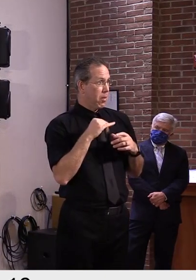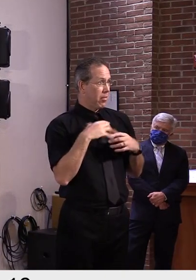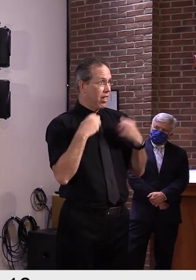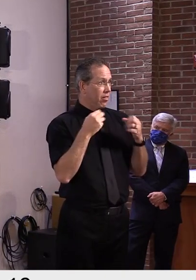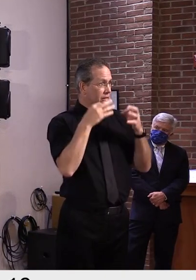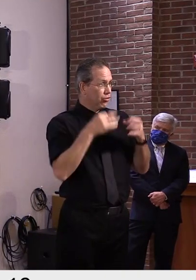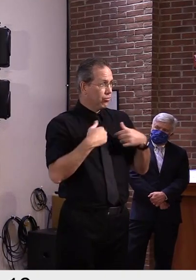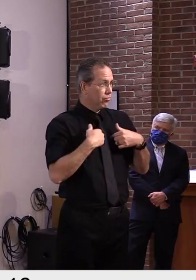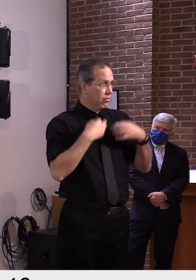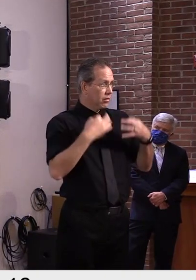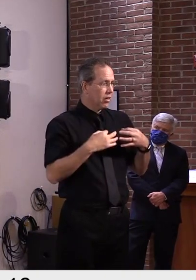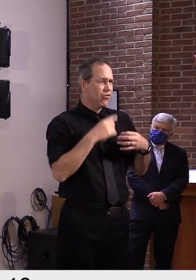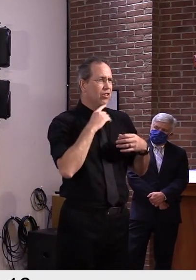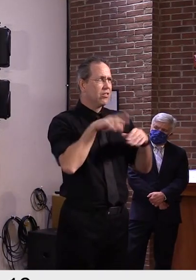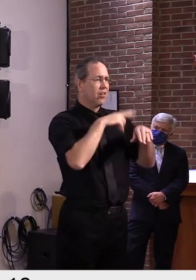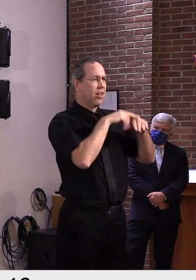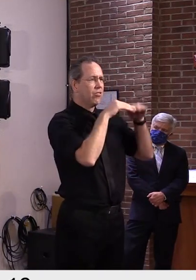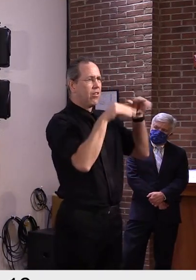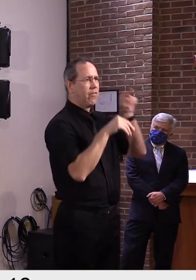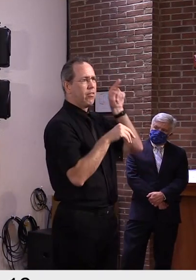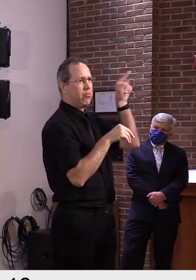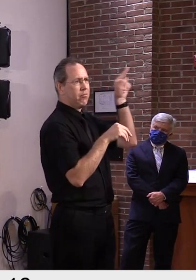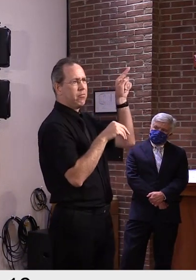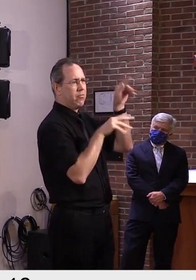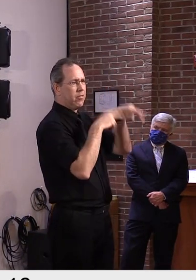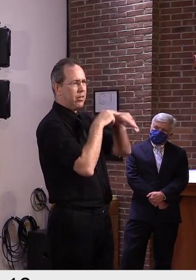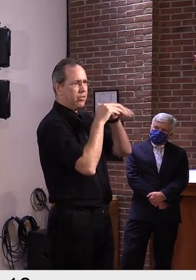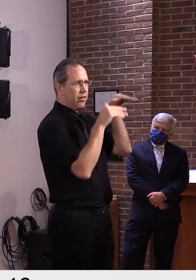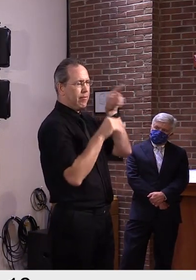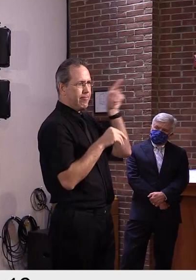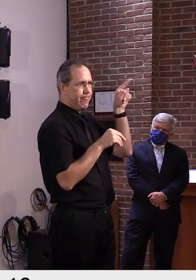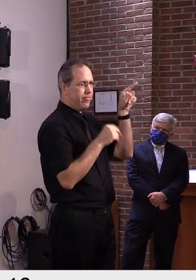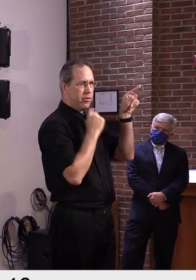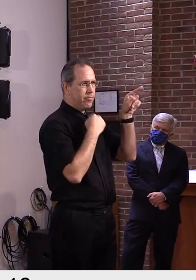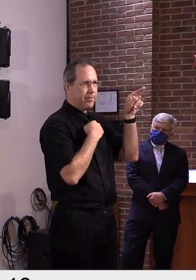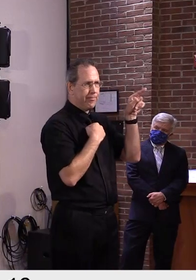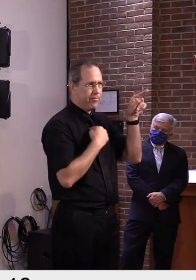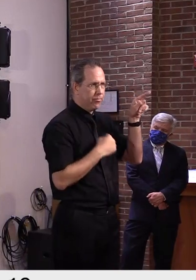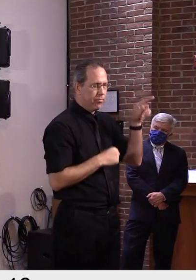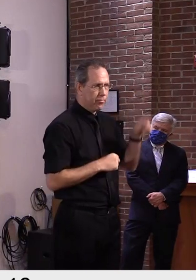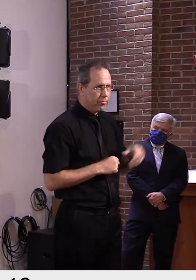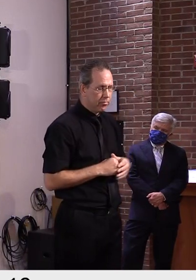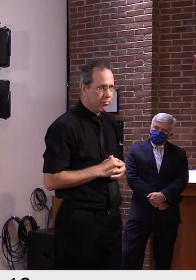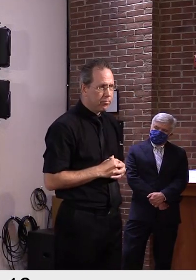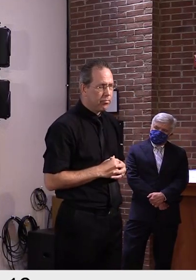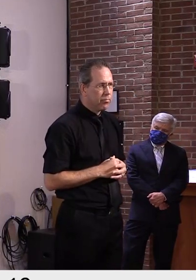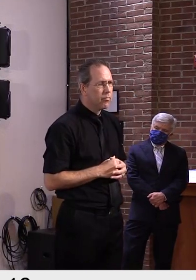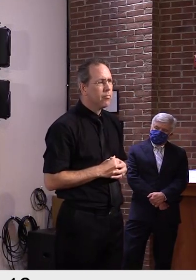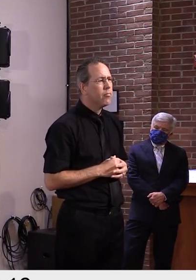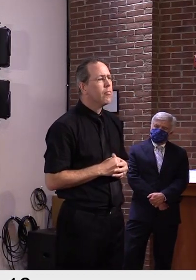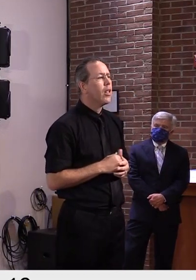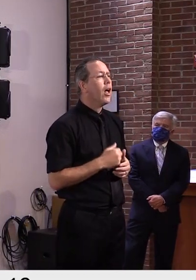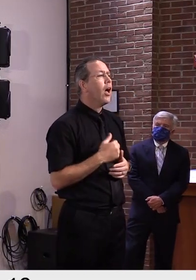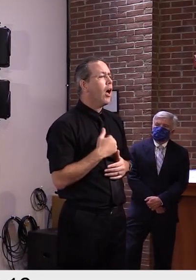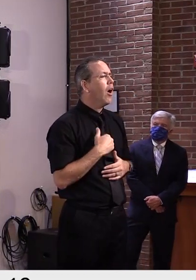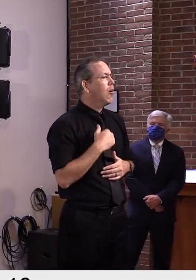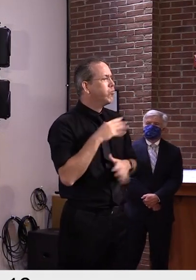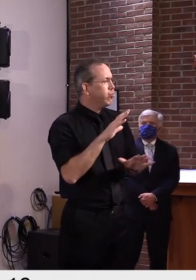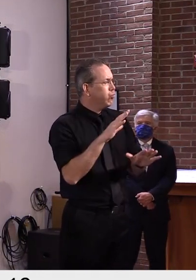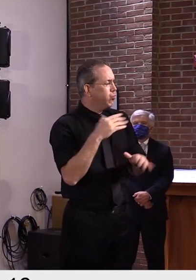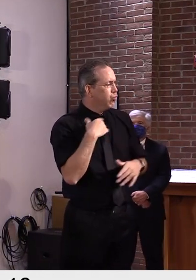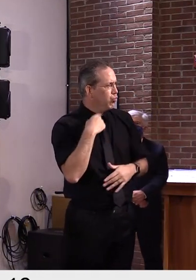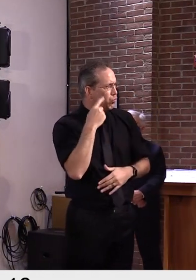coordinated effort. But you can bet that the highest priority groups for the initial delivery of the vaccine